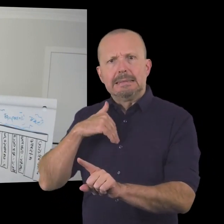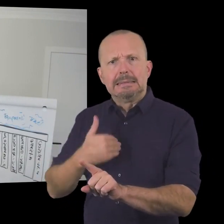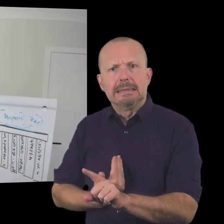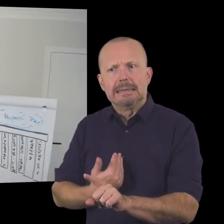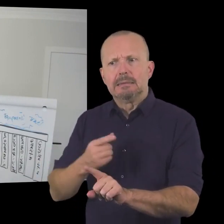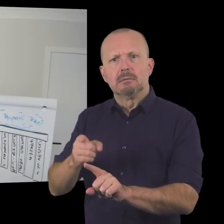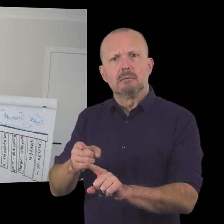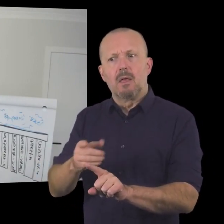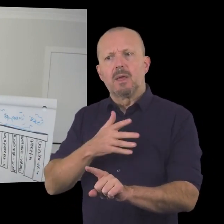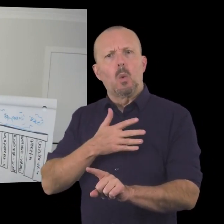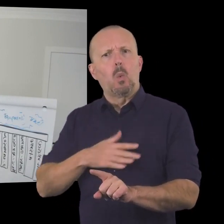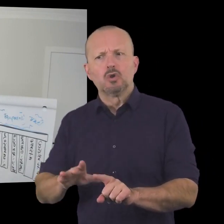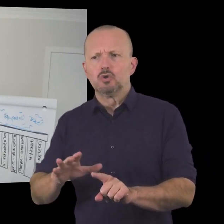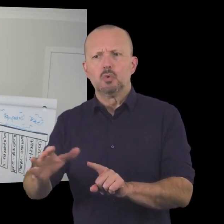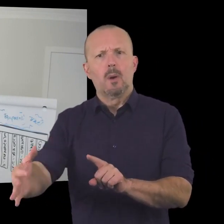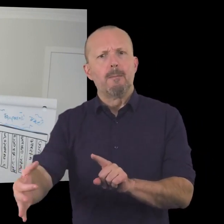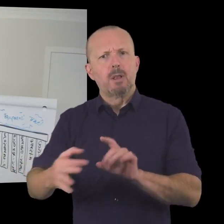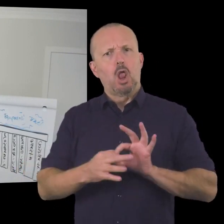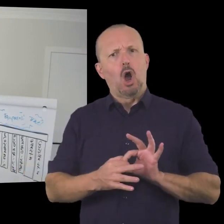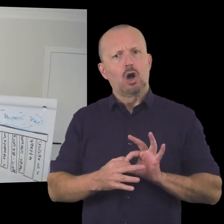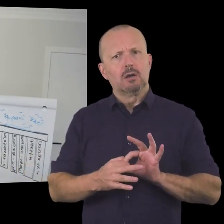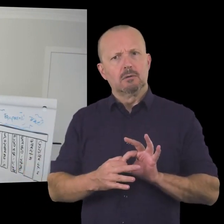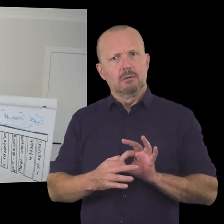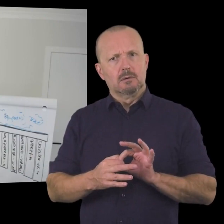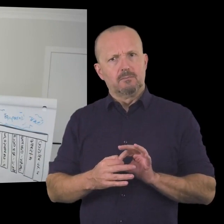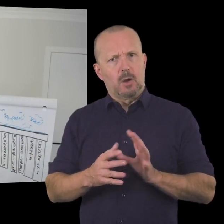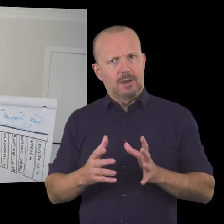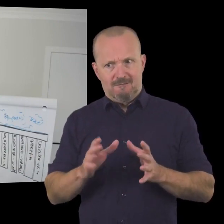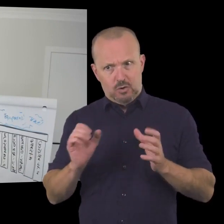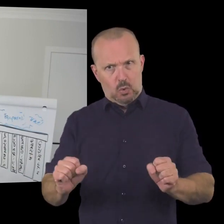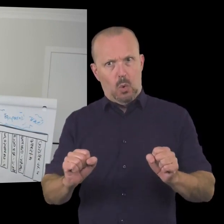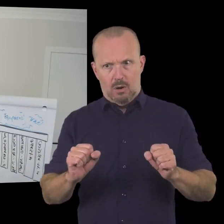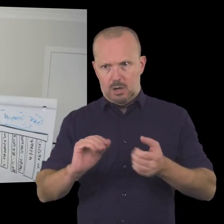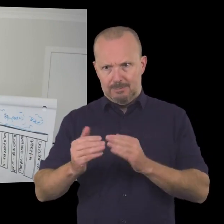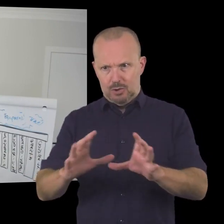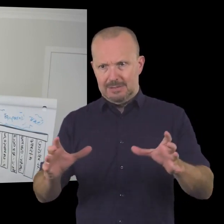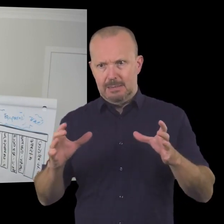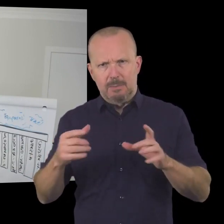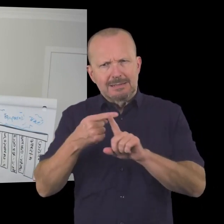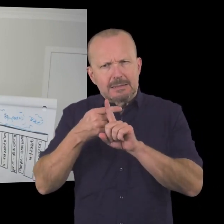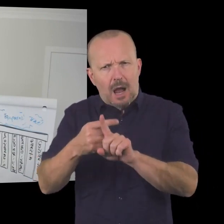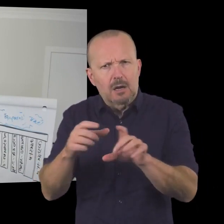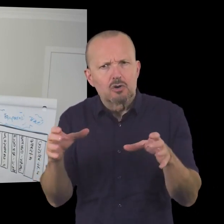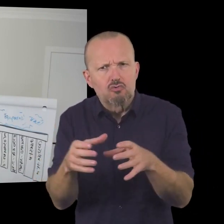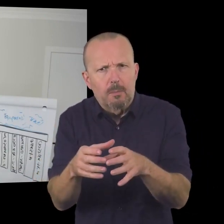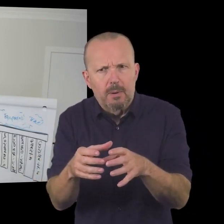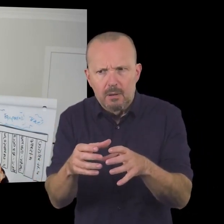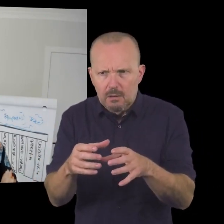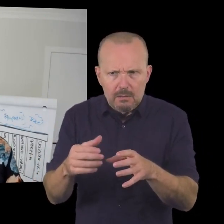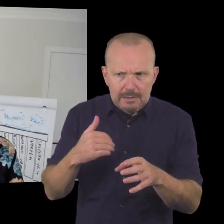a need in terms of wanting to belong or having that sense of belonging for a target group within your community